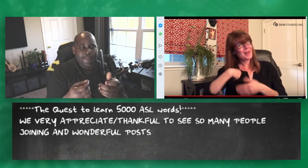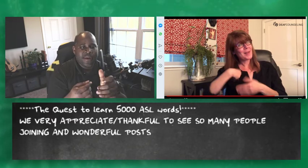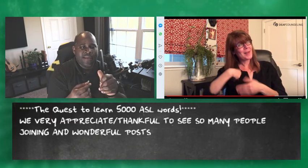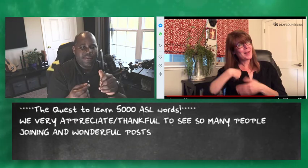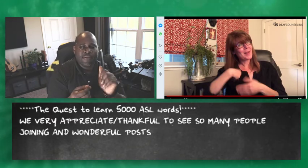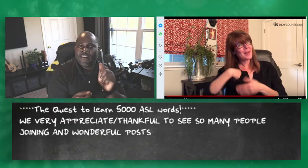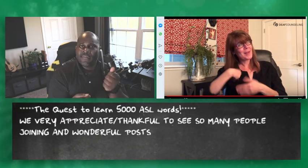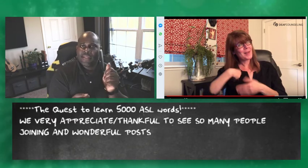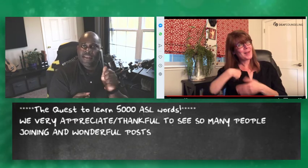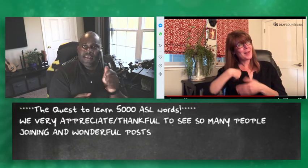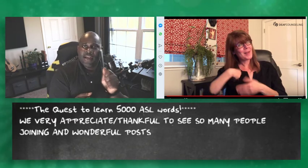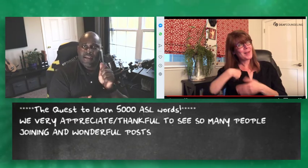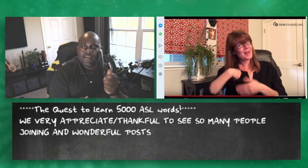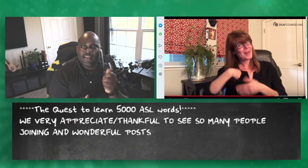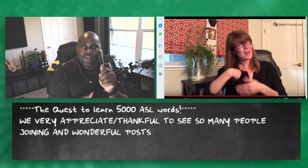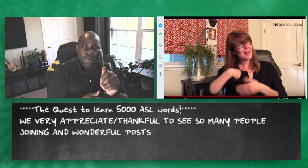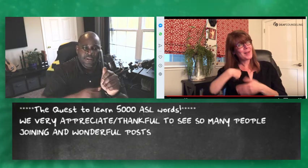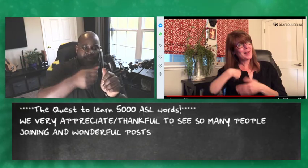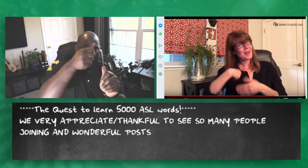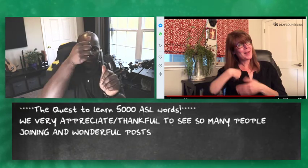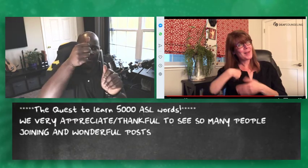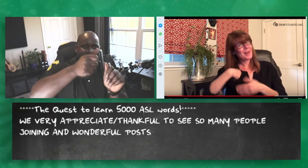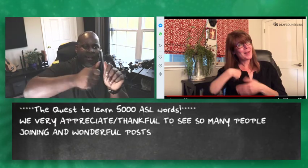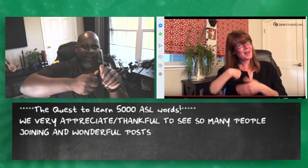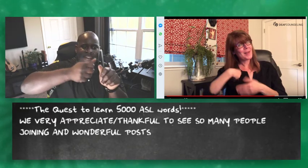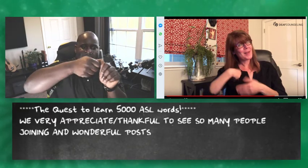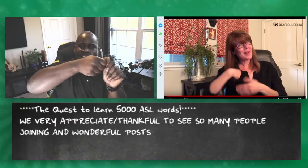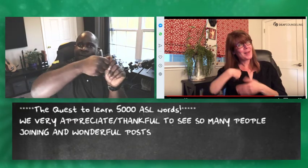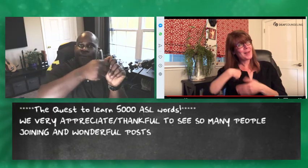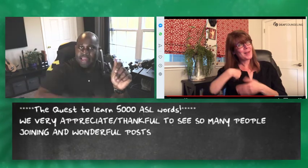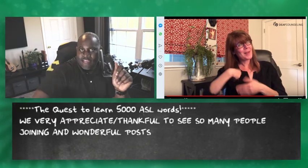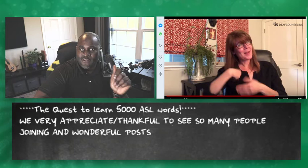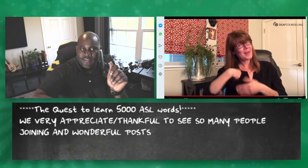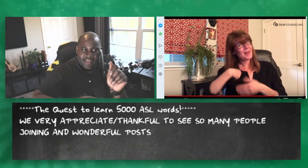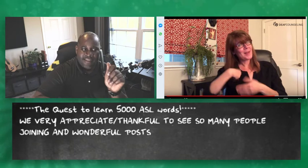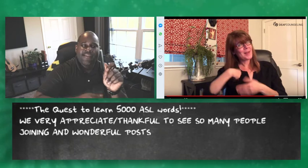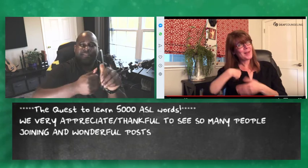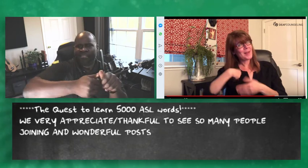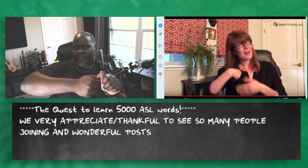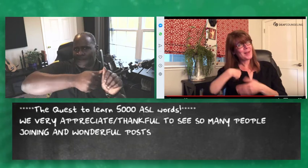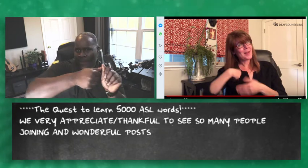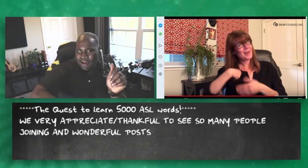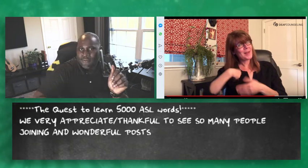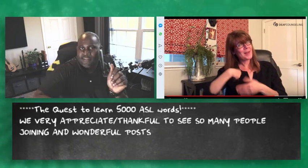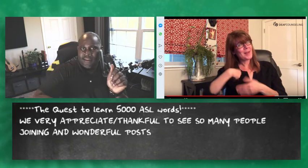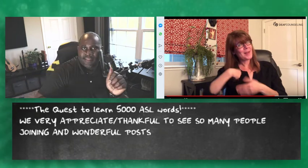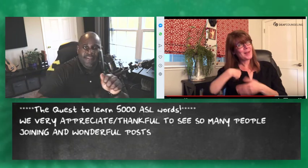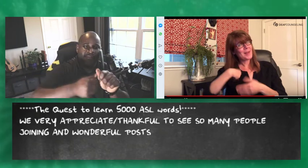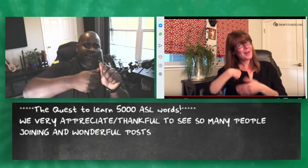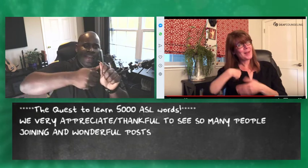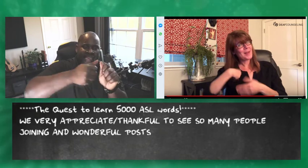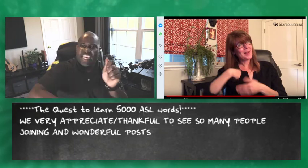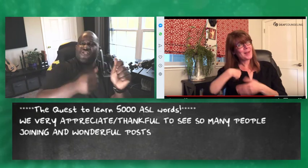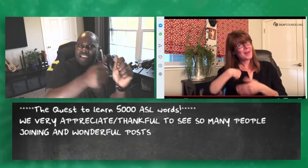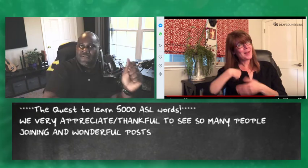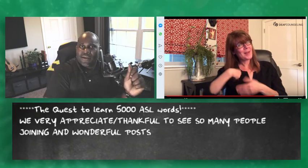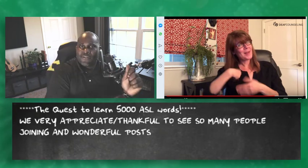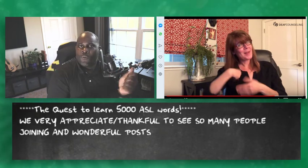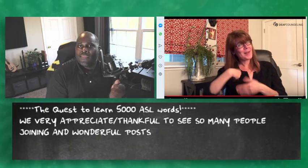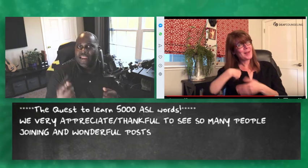we we talked about that um the third lesson but the sign for each is like this the sign for every is like this each and every is the one that